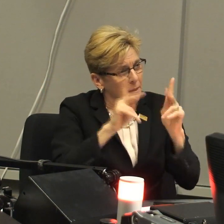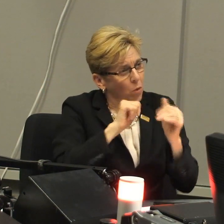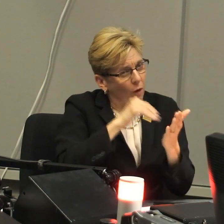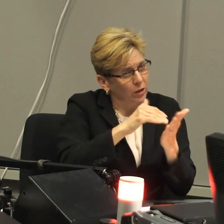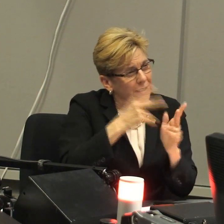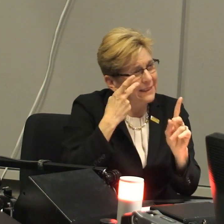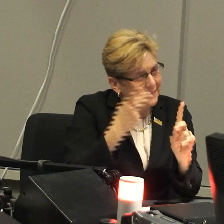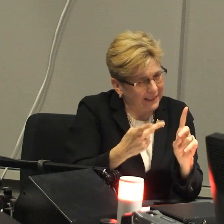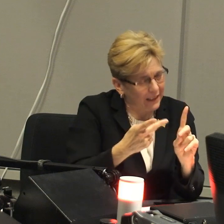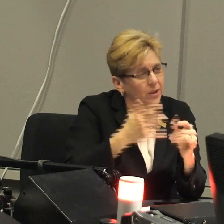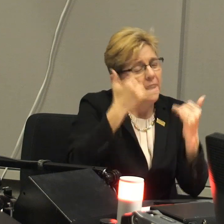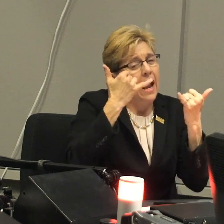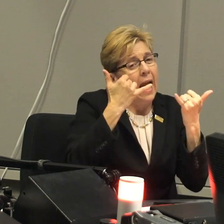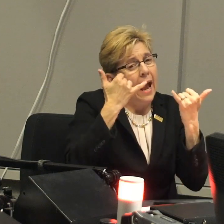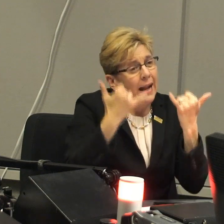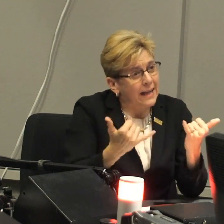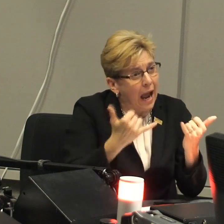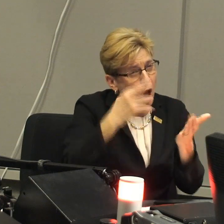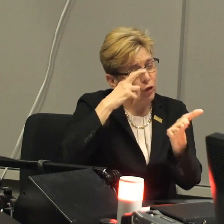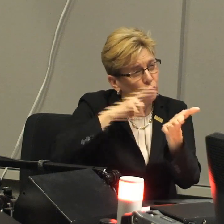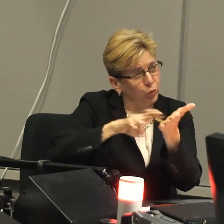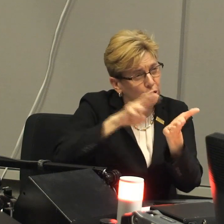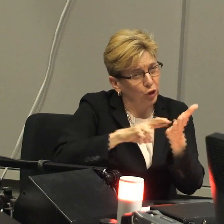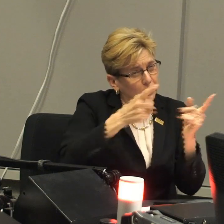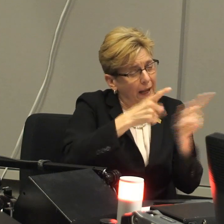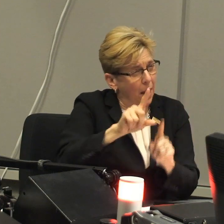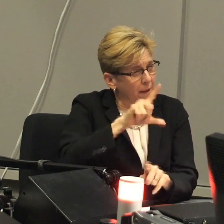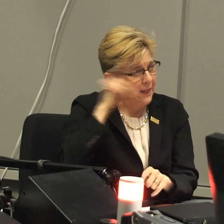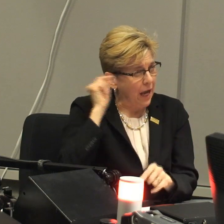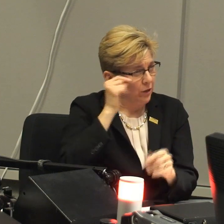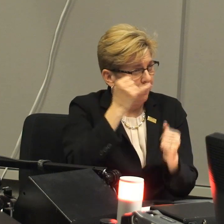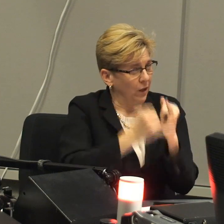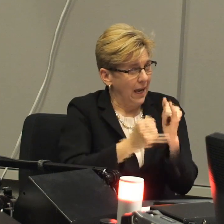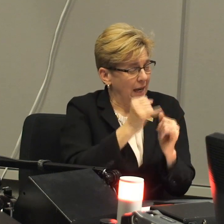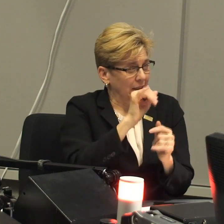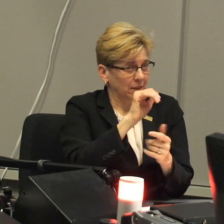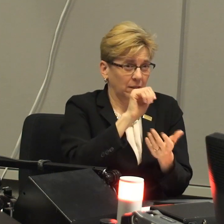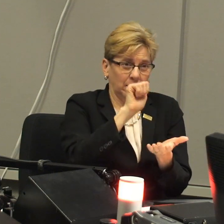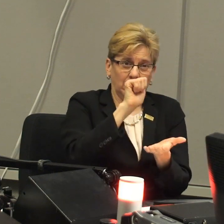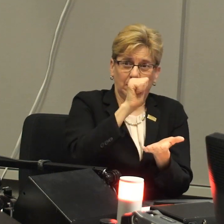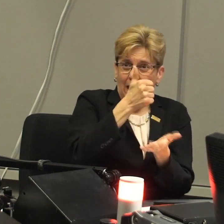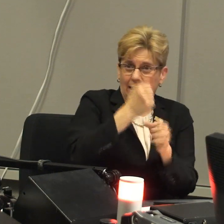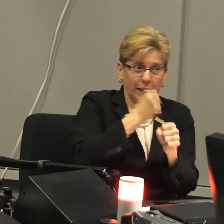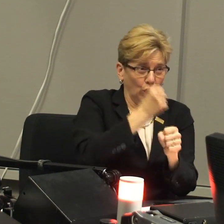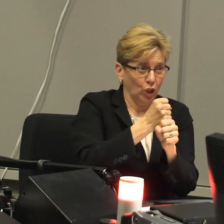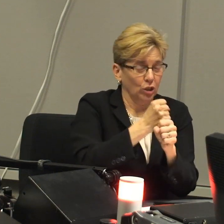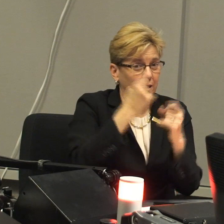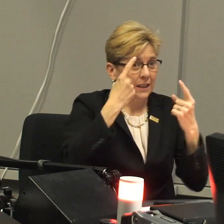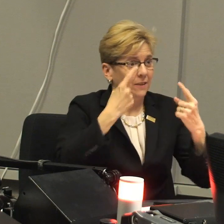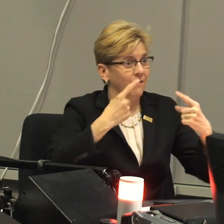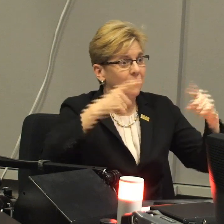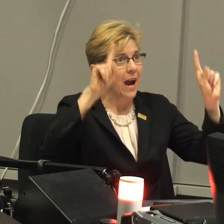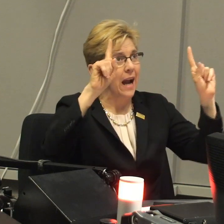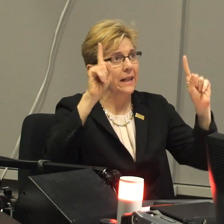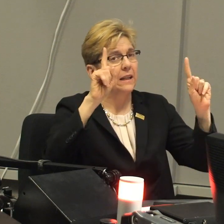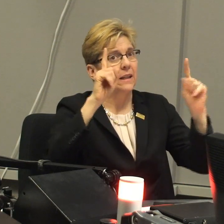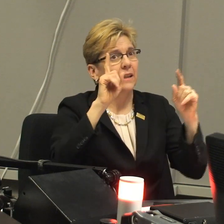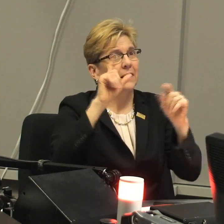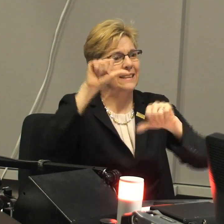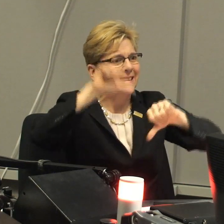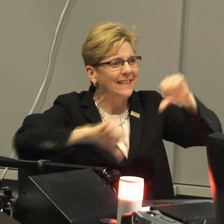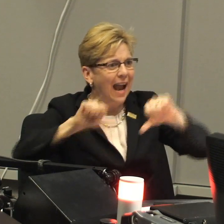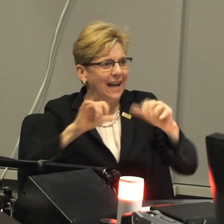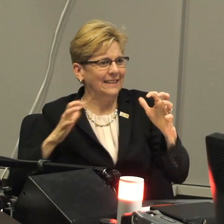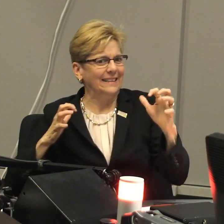I think that's the complexity that people often don't see. And now there's research that's happening at Gallaudet and has been for the last 10 years